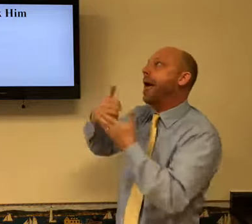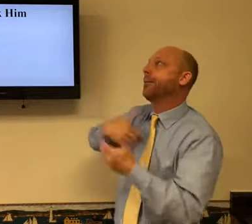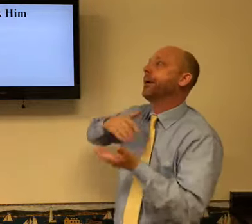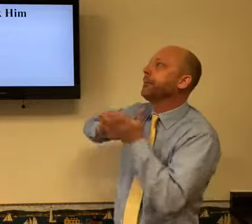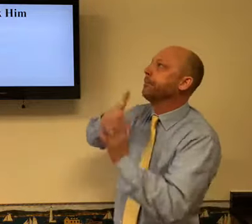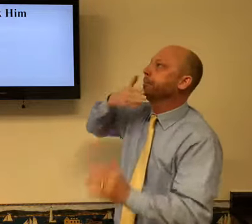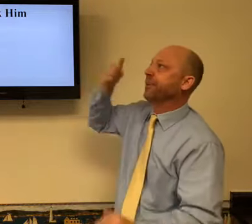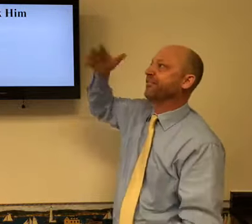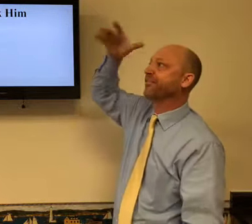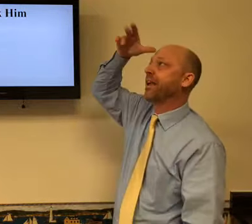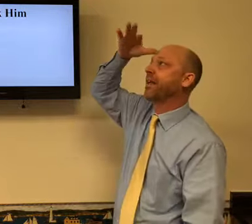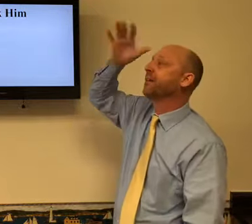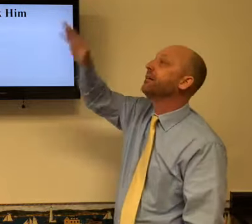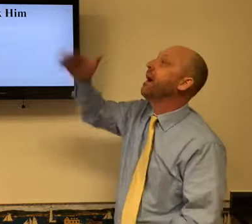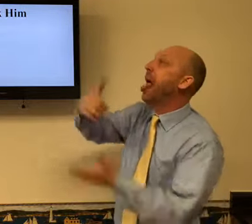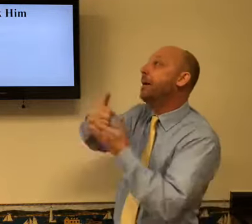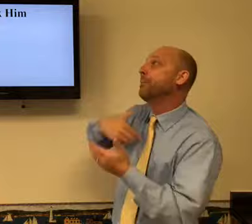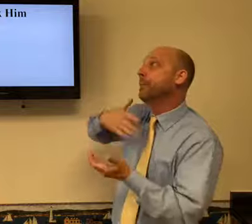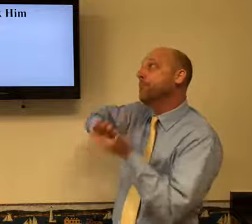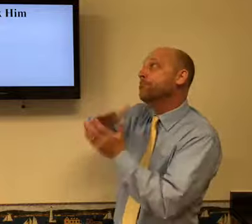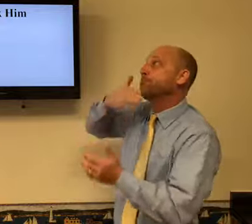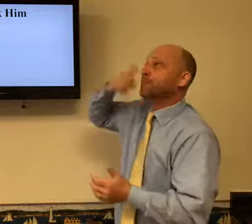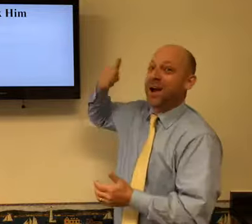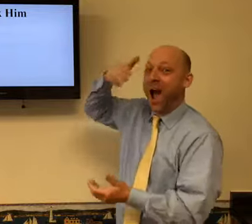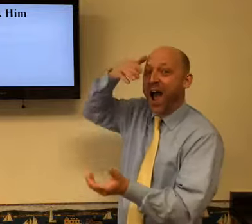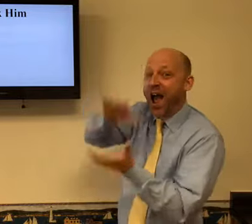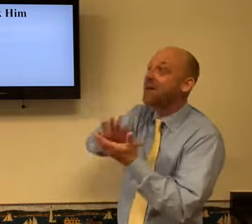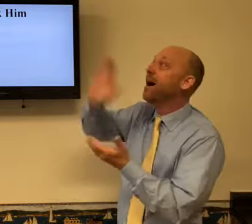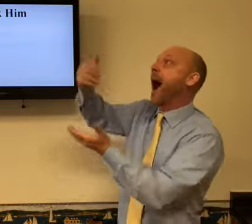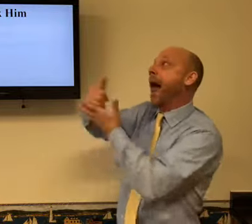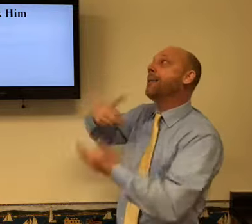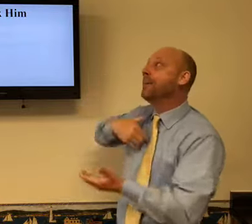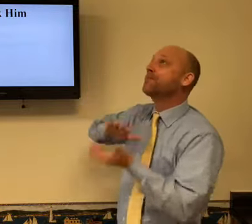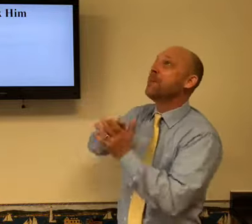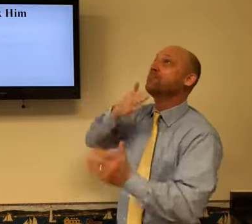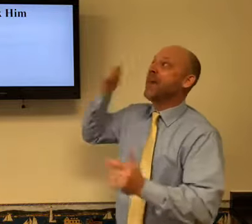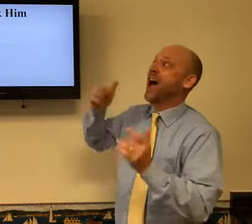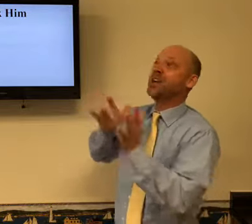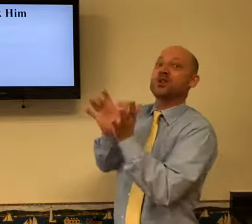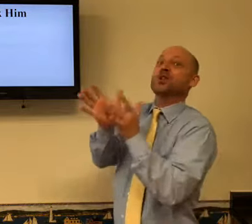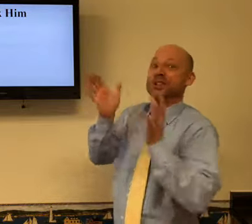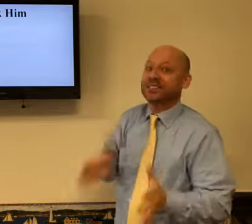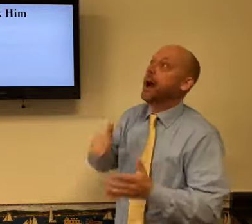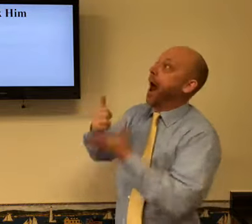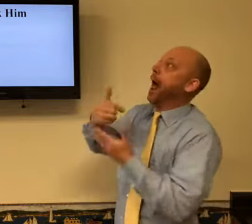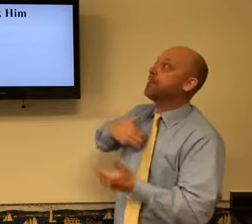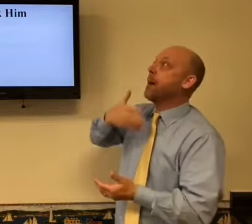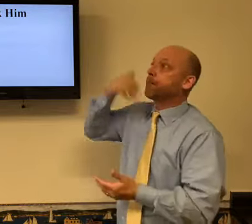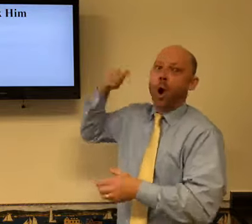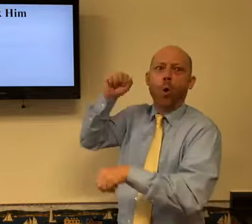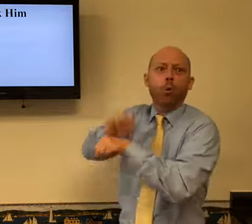Lord, don't be accusatory when you're talking to God. Say, God, help me. Help me to be a better husband, a better